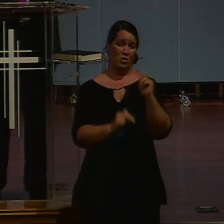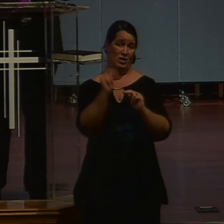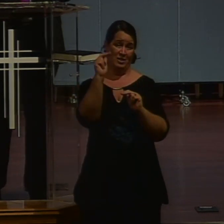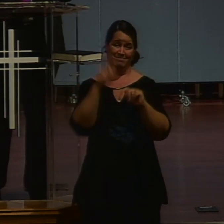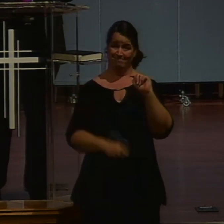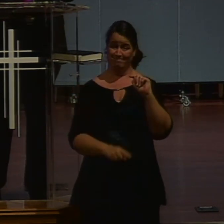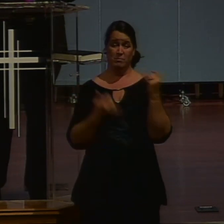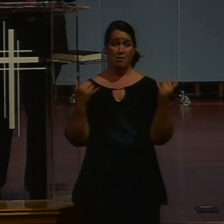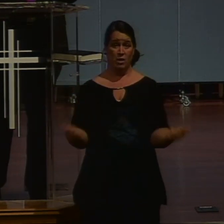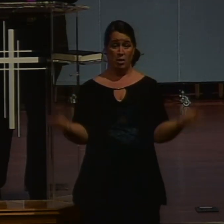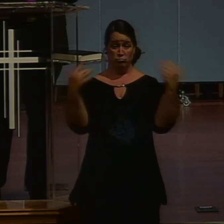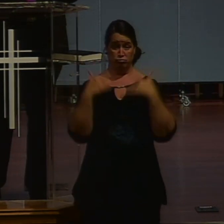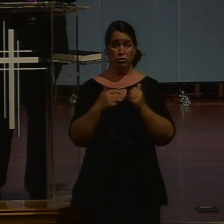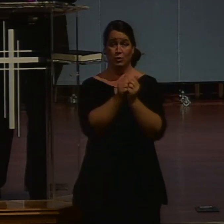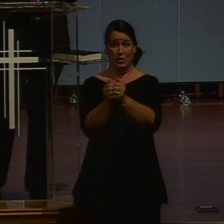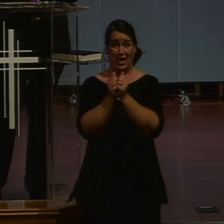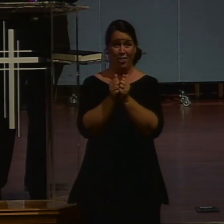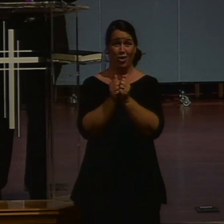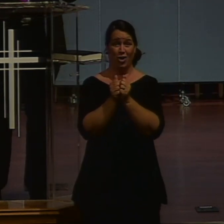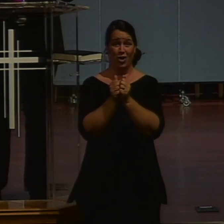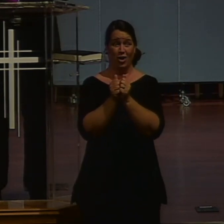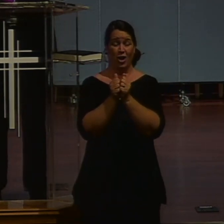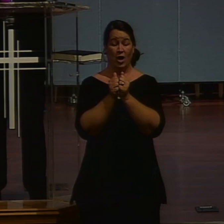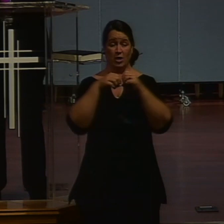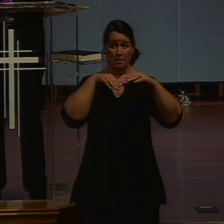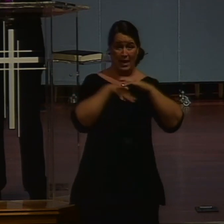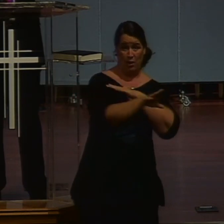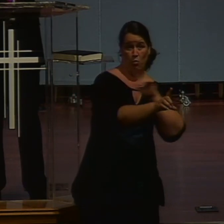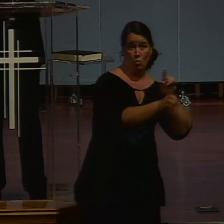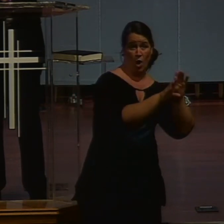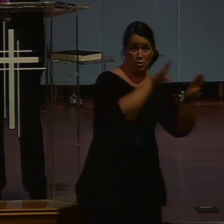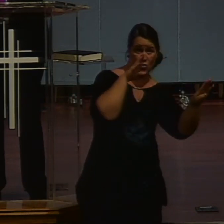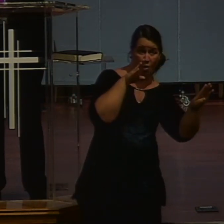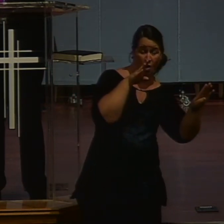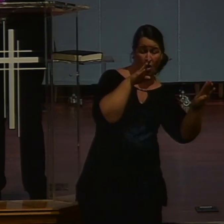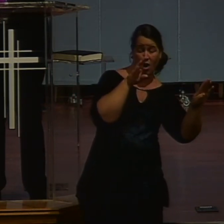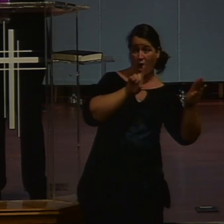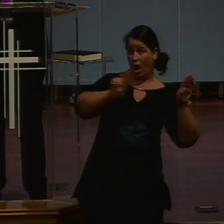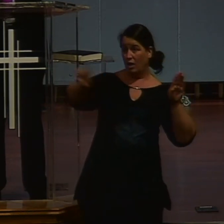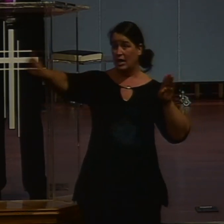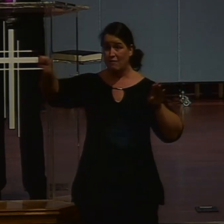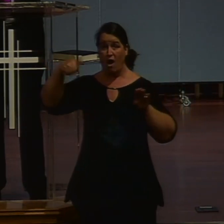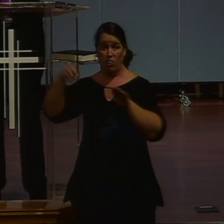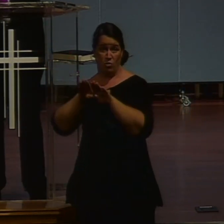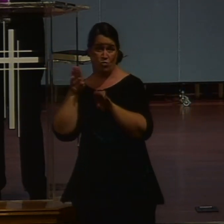we'll be worshiping together, which will be a big praise. We'll come in one door, go out another door. We'll have hand sanitizer. We'll be so